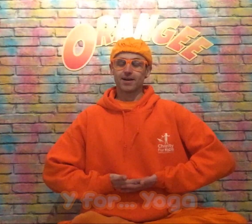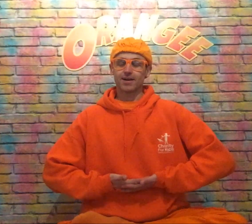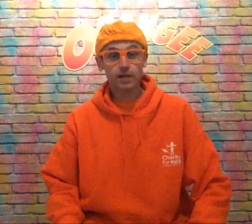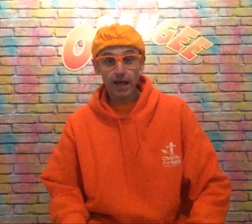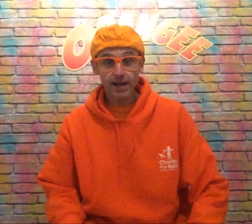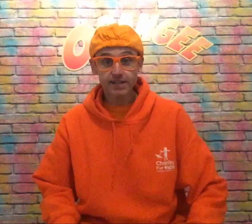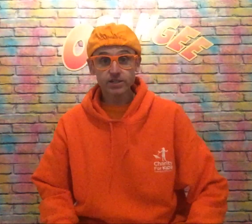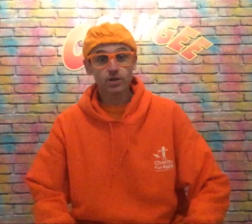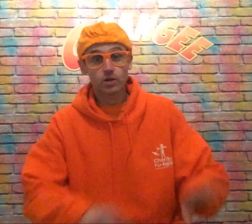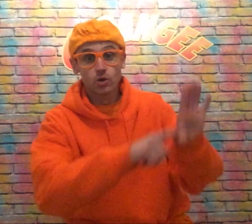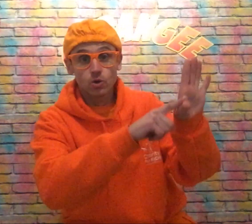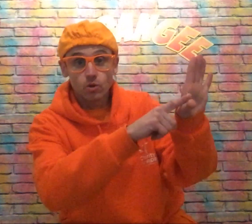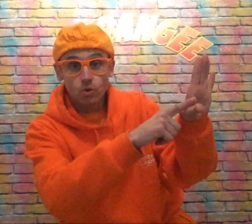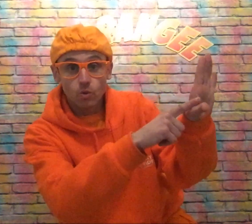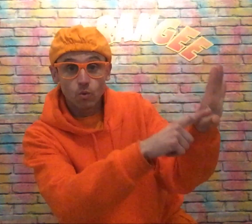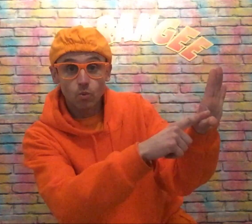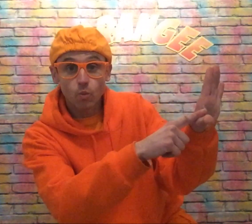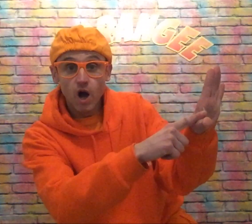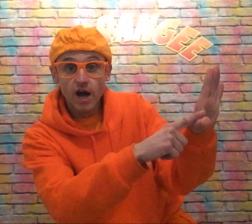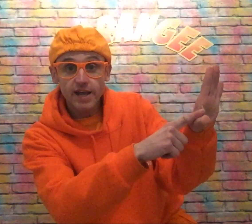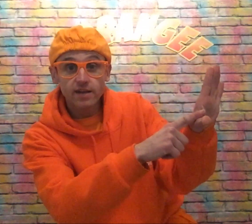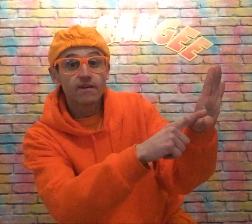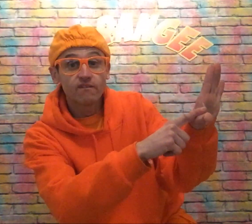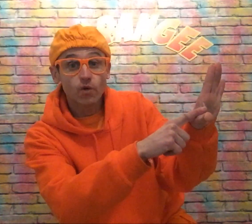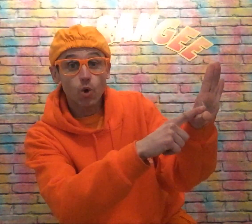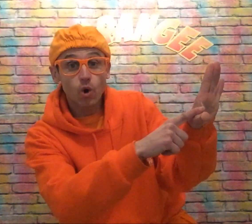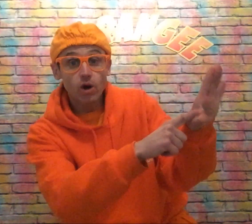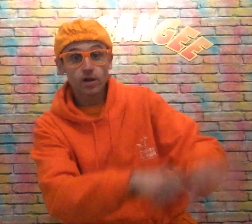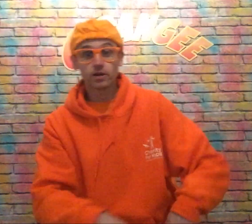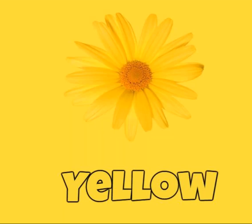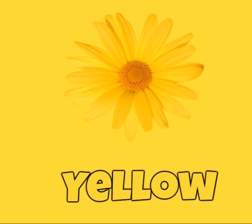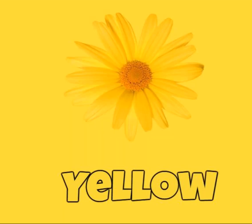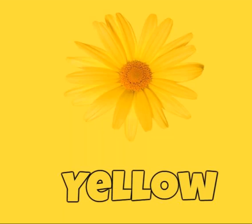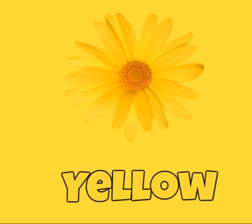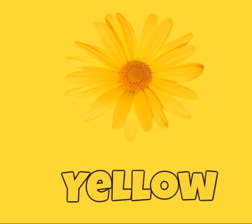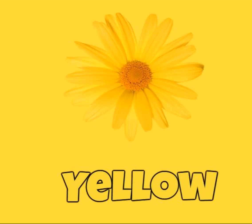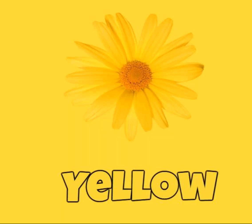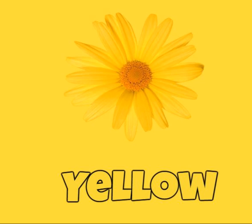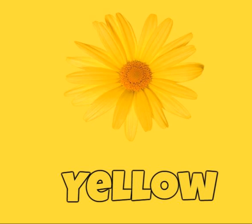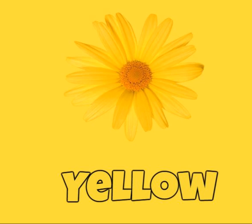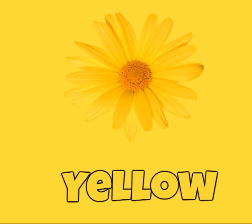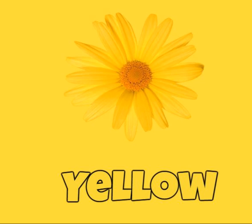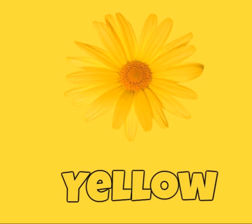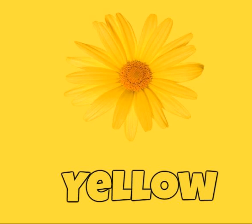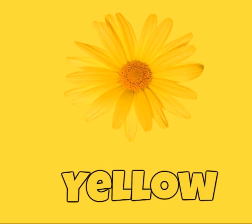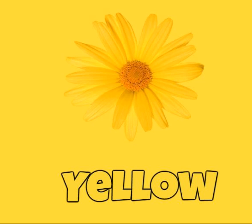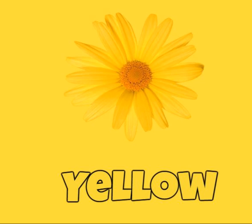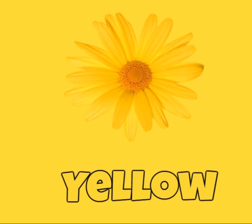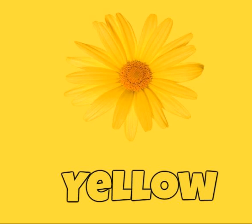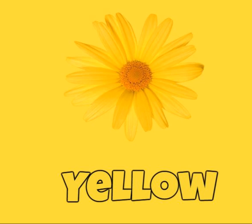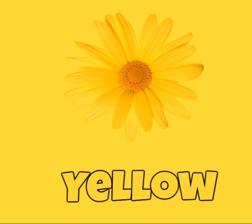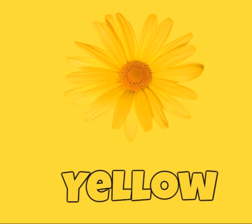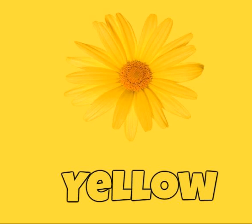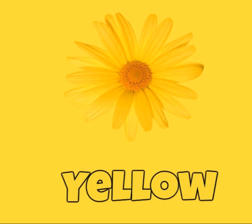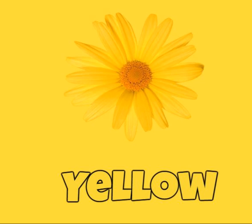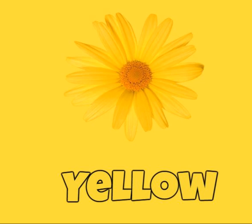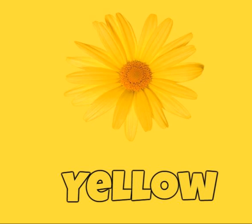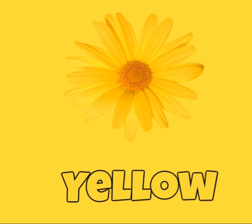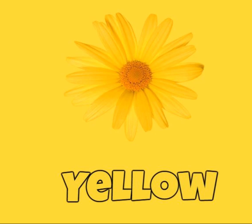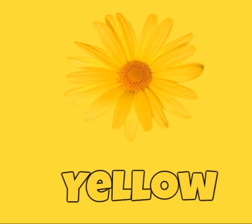And Y for yellow The colour yellow, yellow is my second favourite